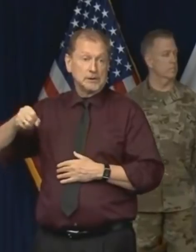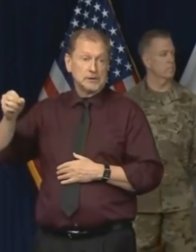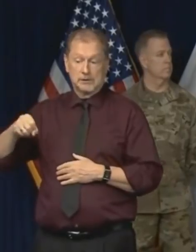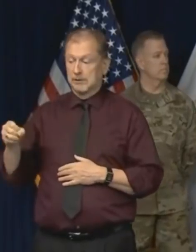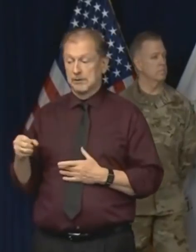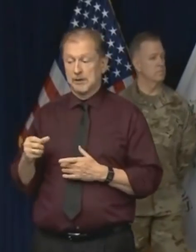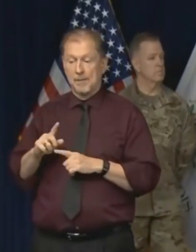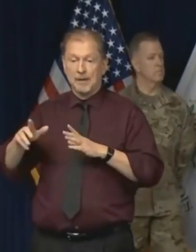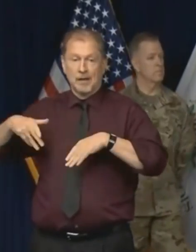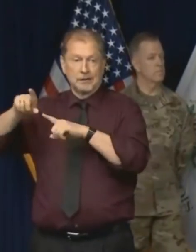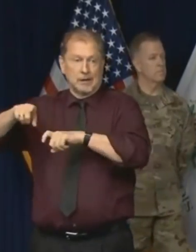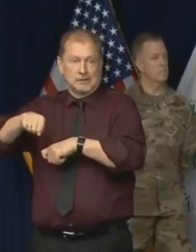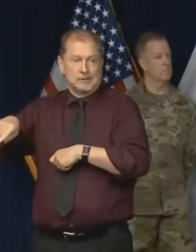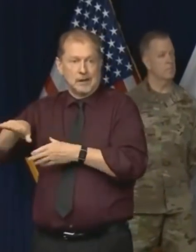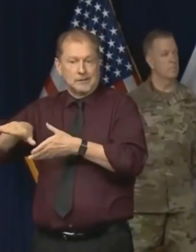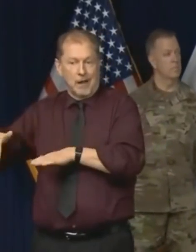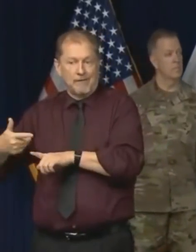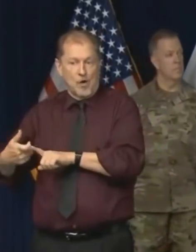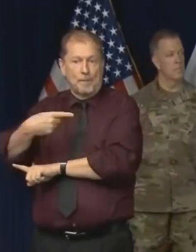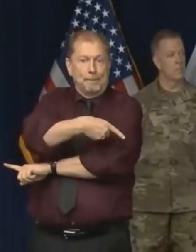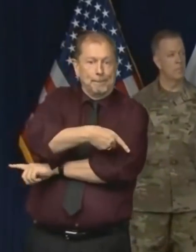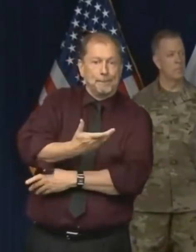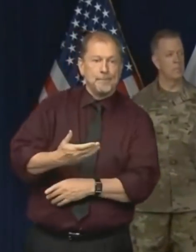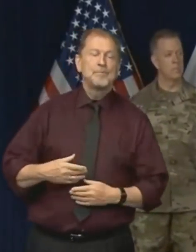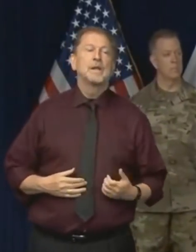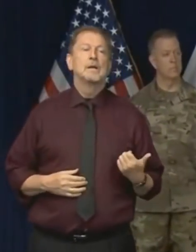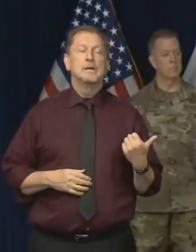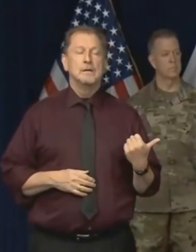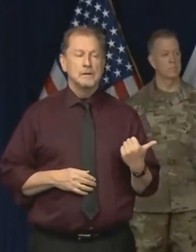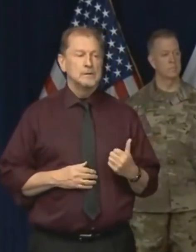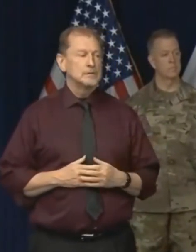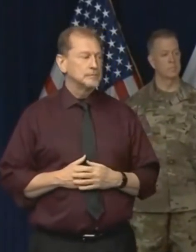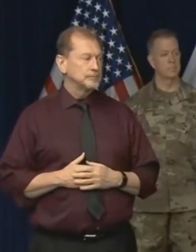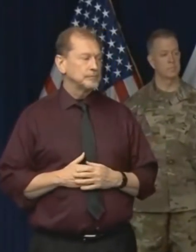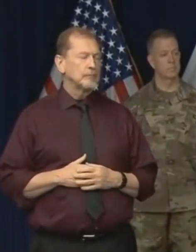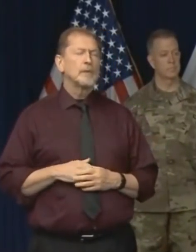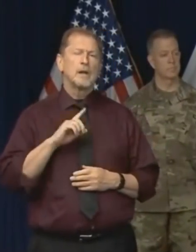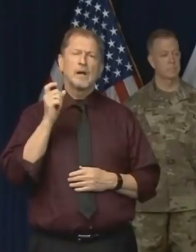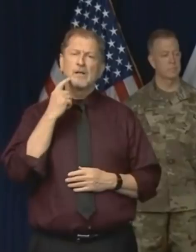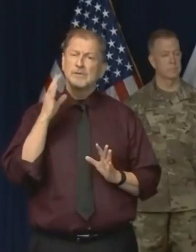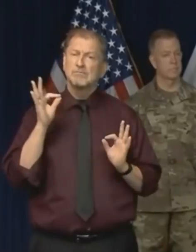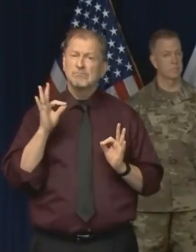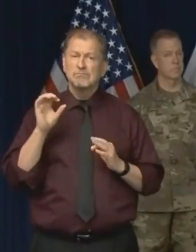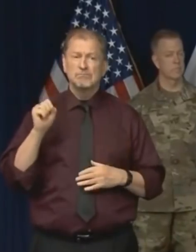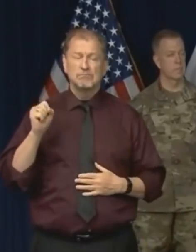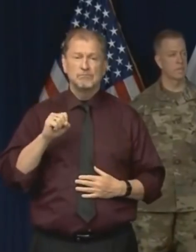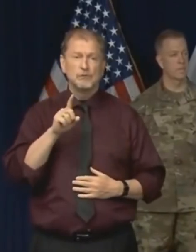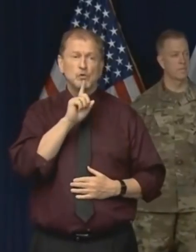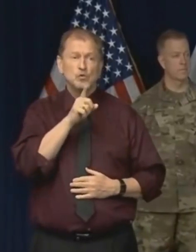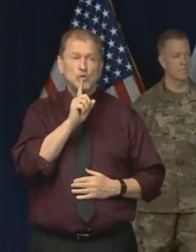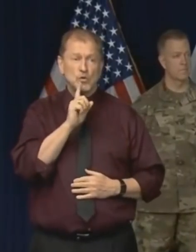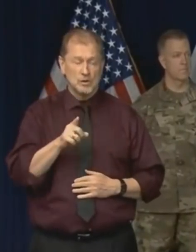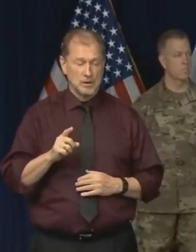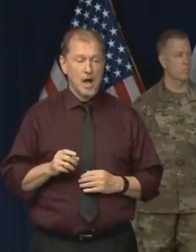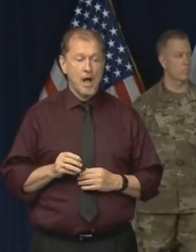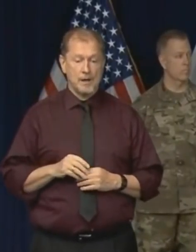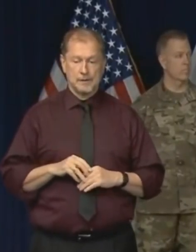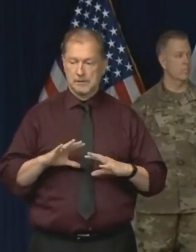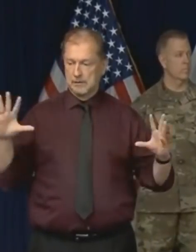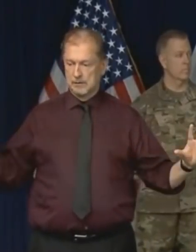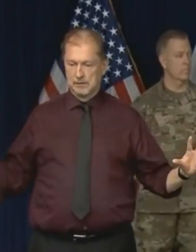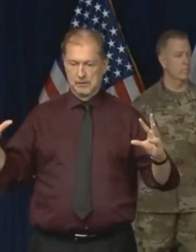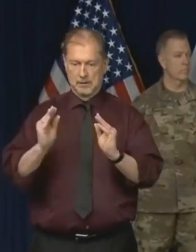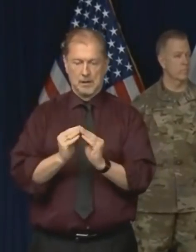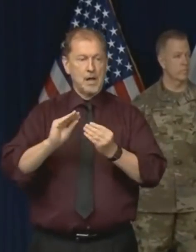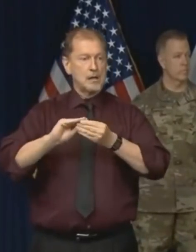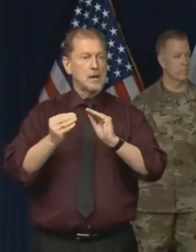Ezekiel. We'll give you a more scientific answer to that question. So for sure, as the governor correctly stated, the denominator in terms of the total number